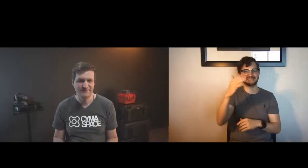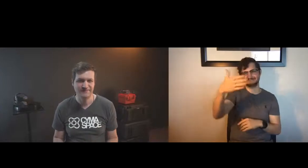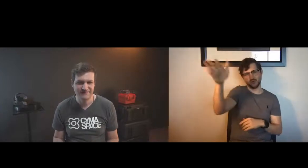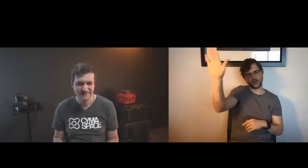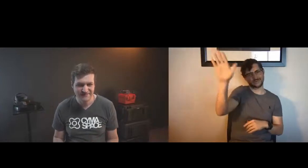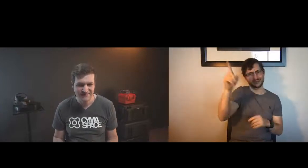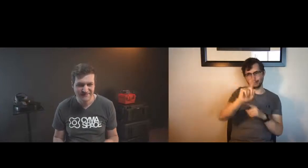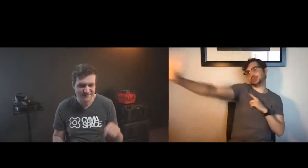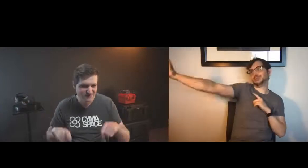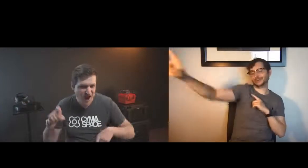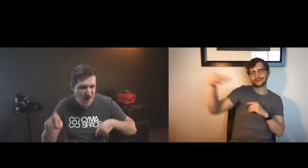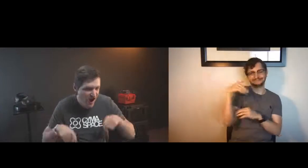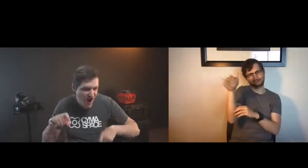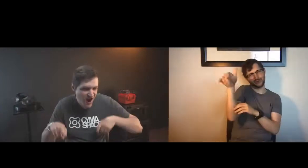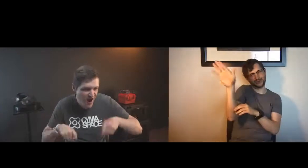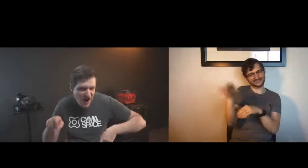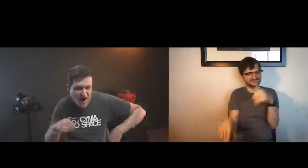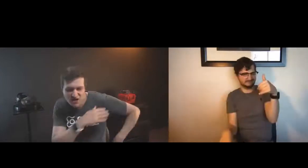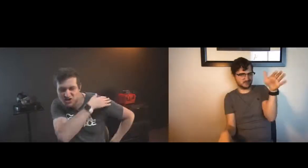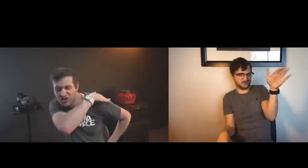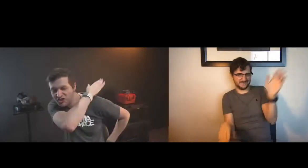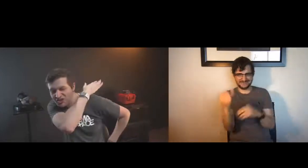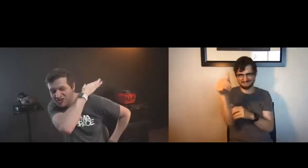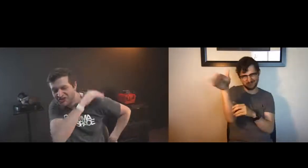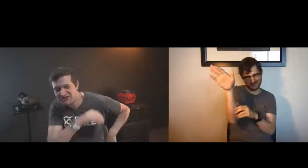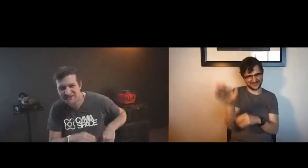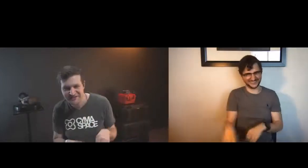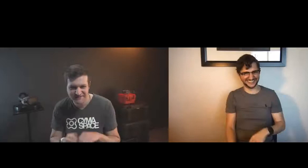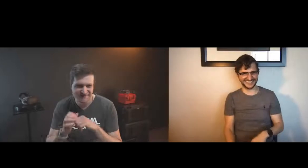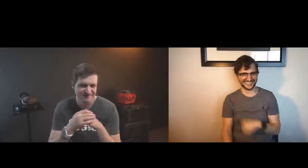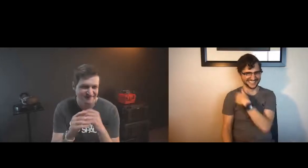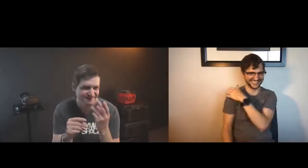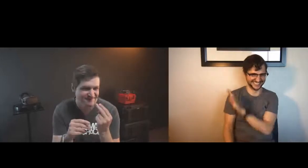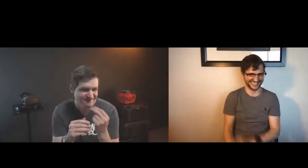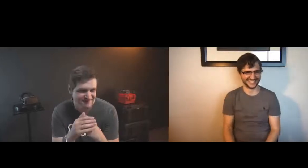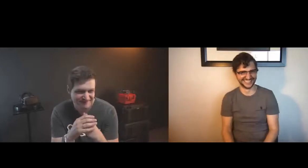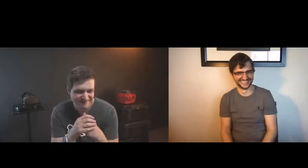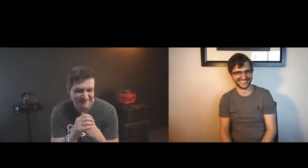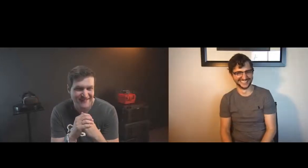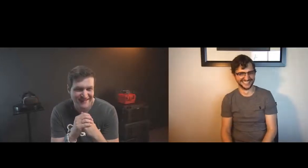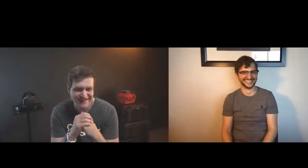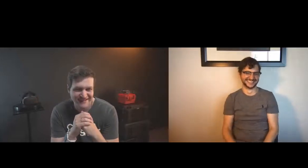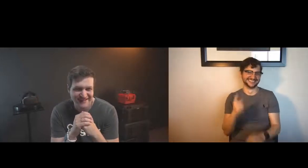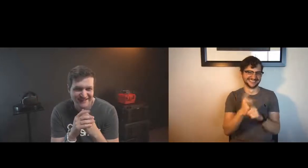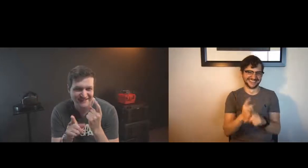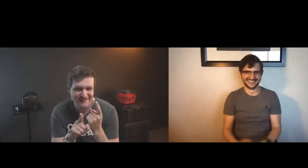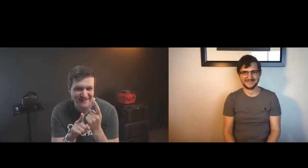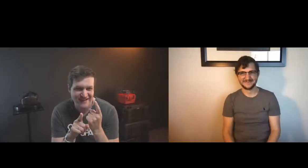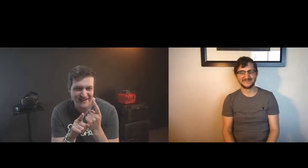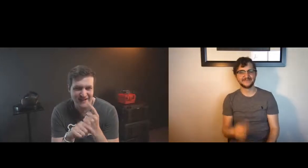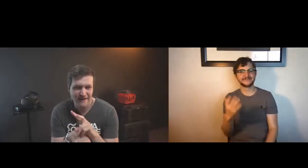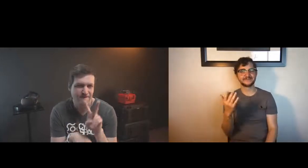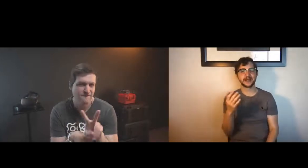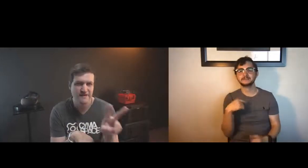am in a vr space and i want someone to get out of my way i wish i could just brush away the flick of my hand and have them